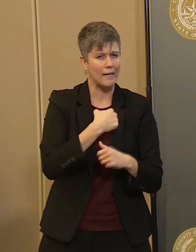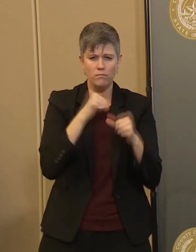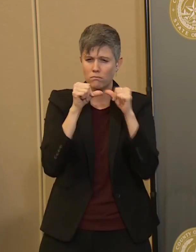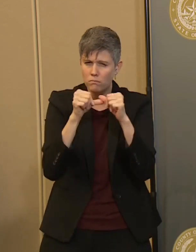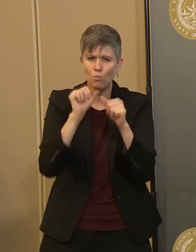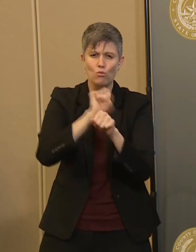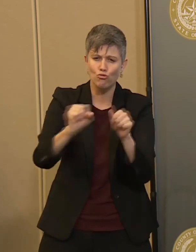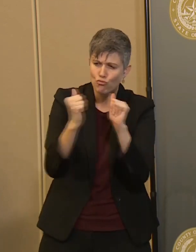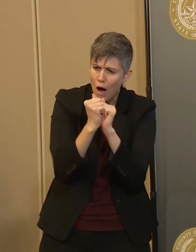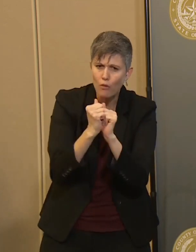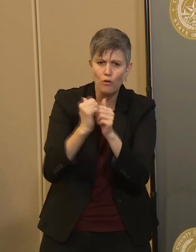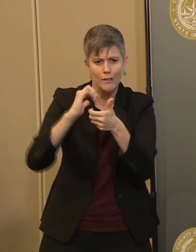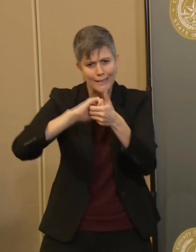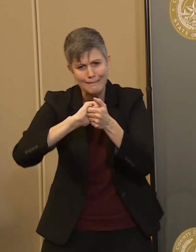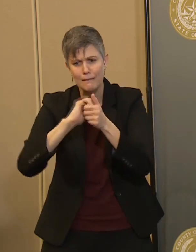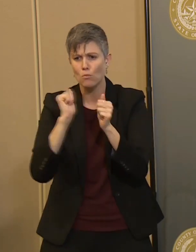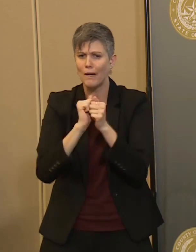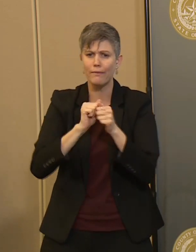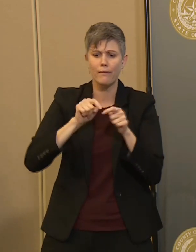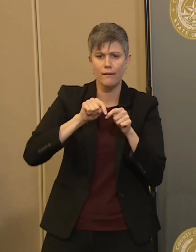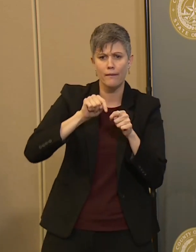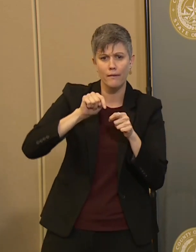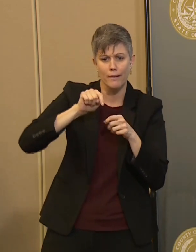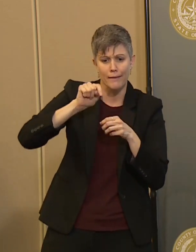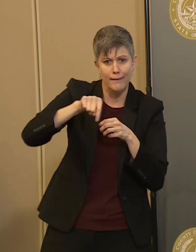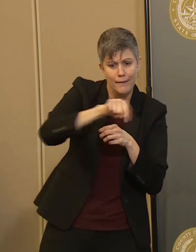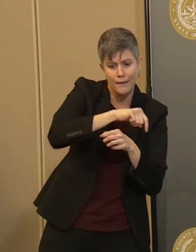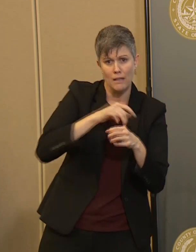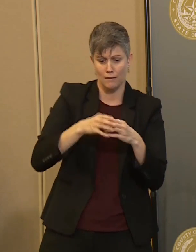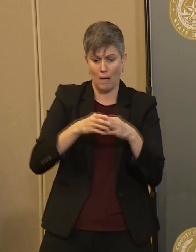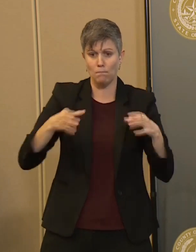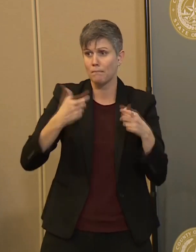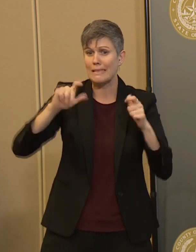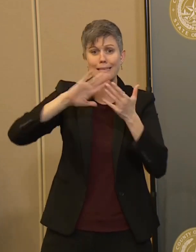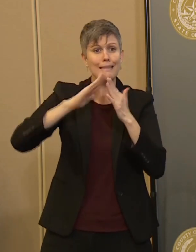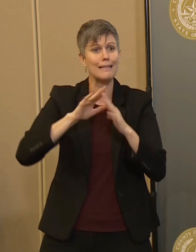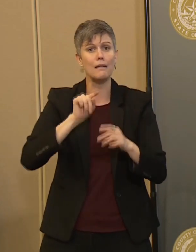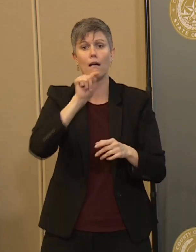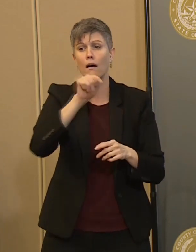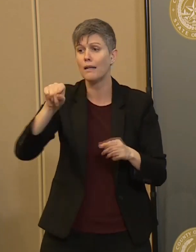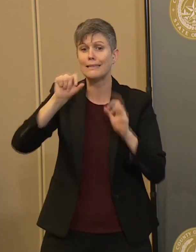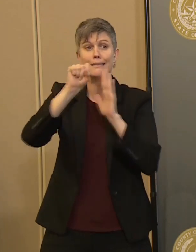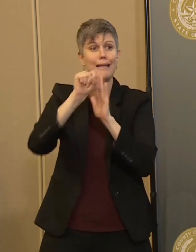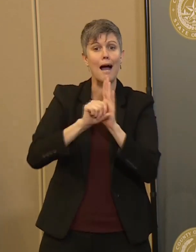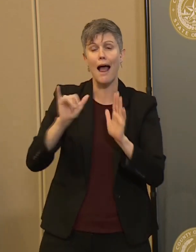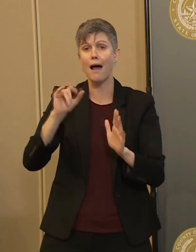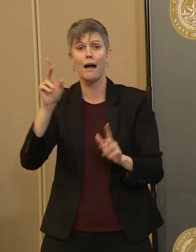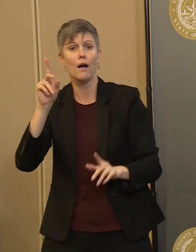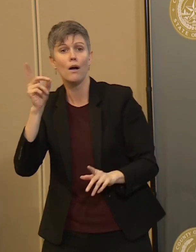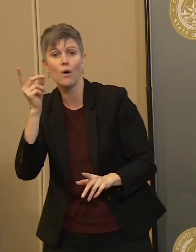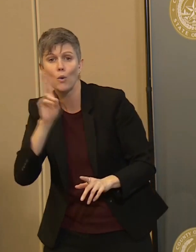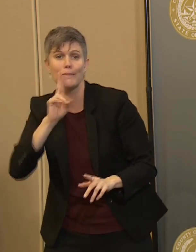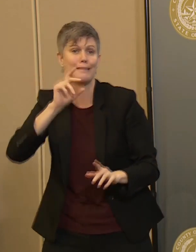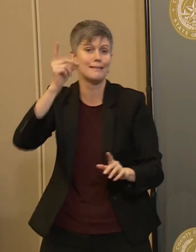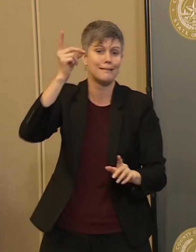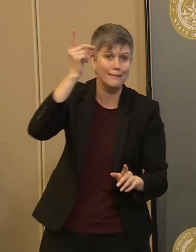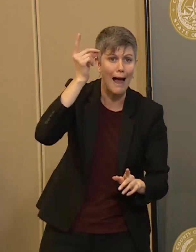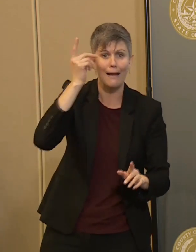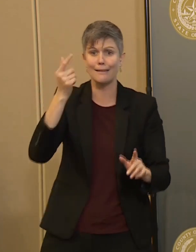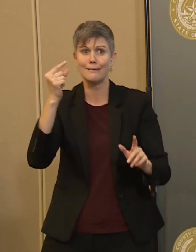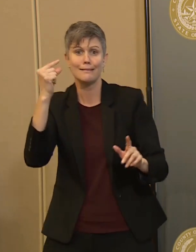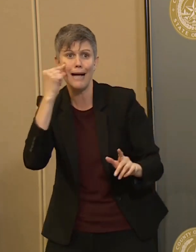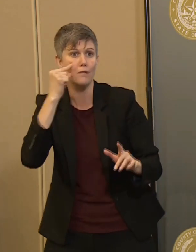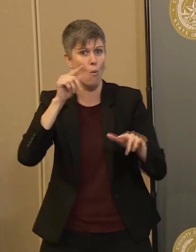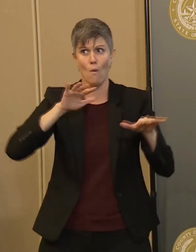our, um, major metros across the state as well as the surrounding counties to have a unified response.